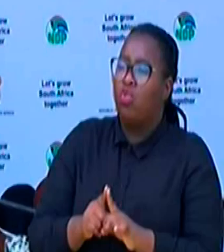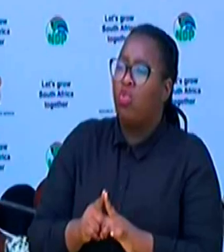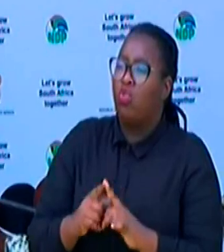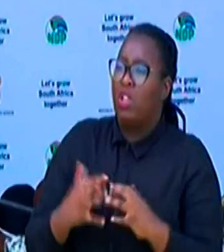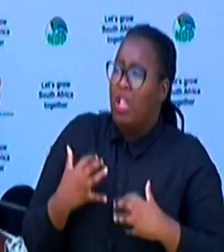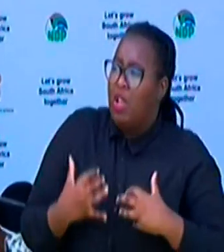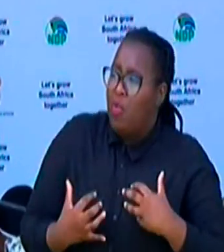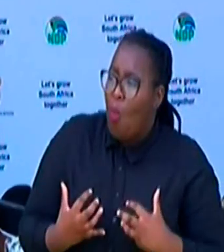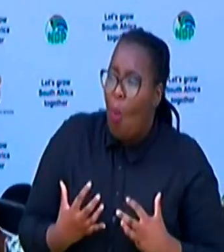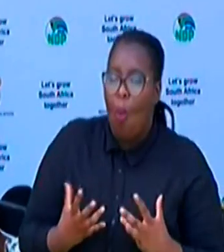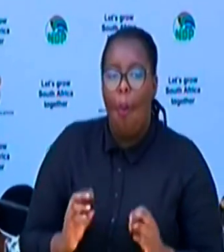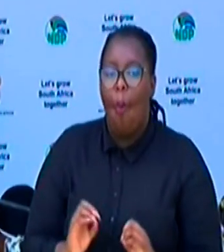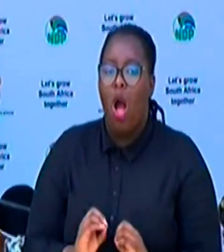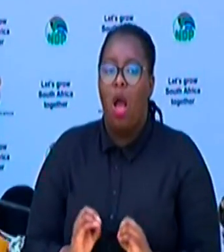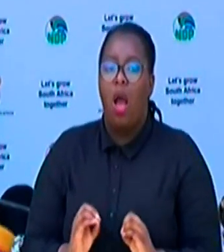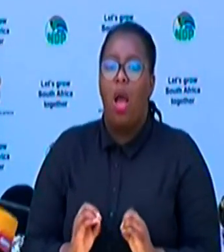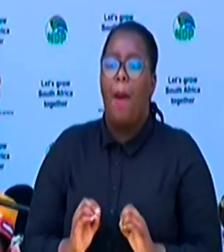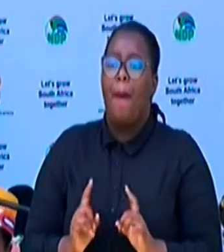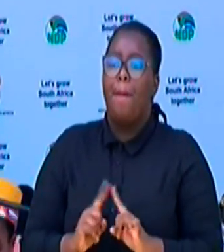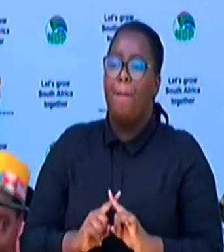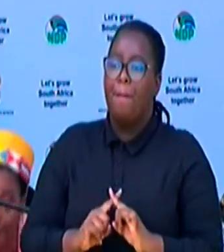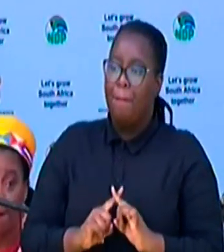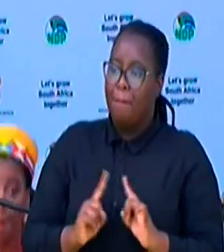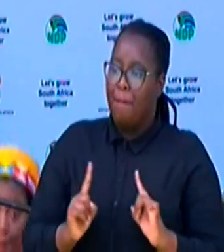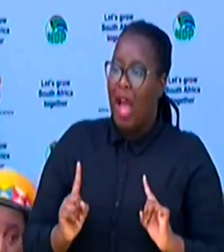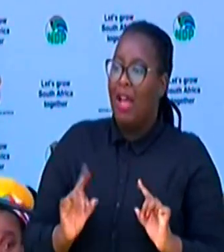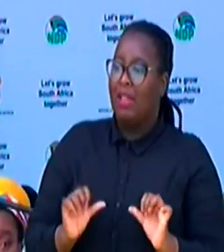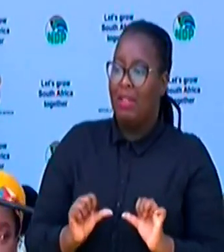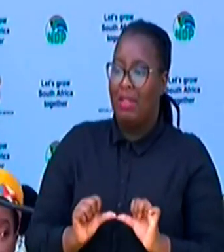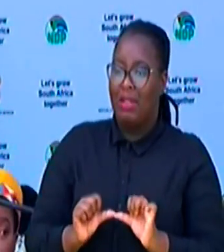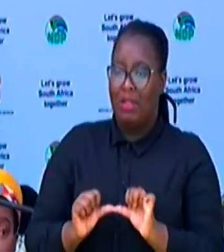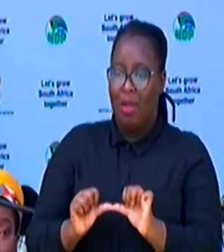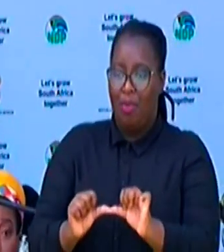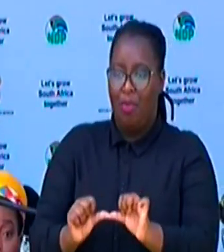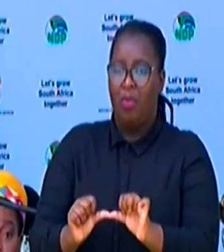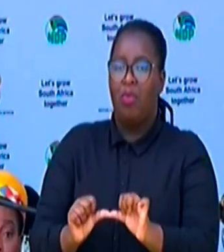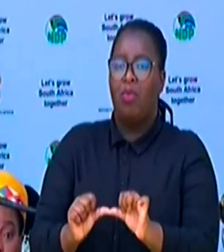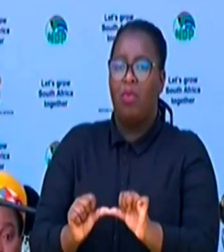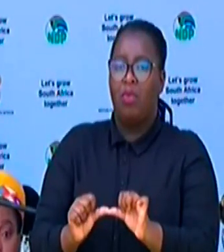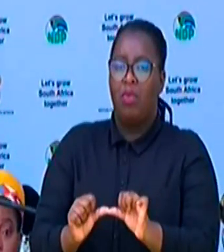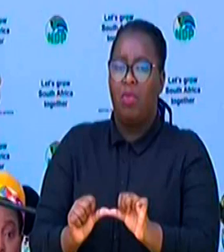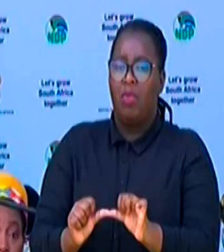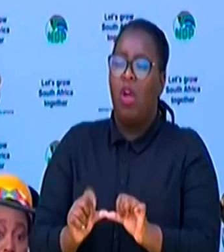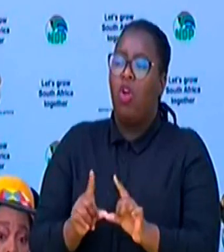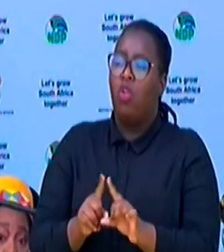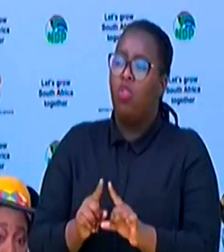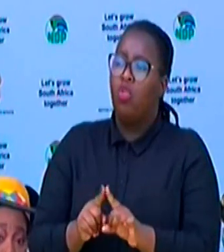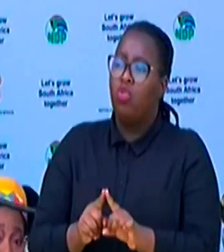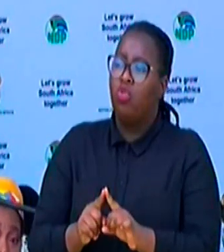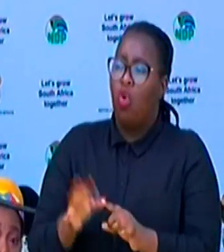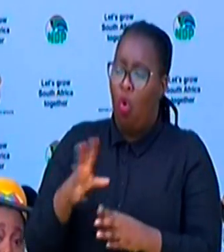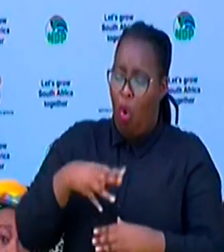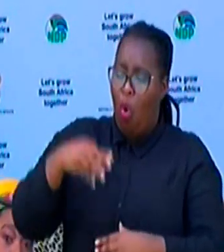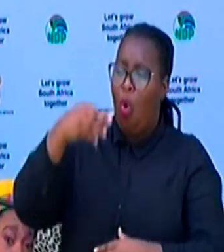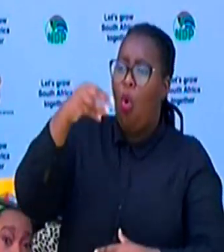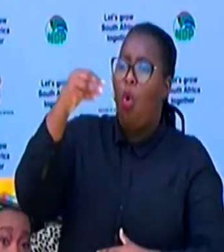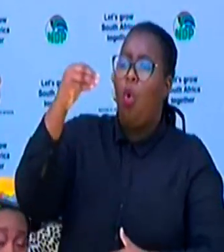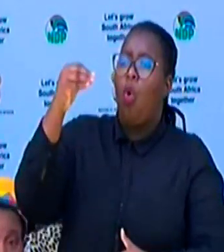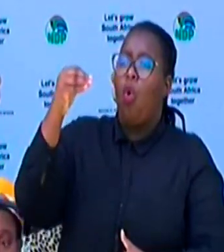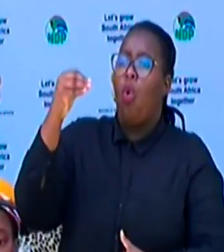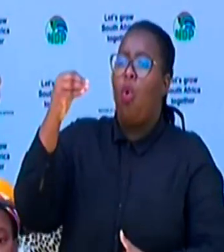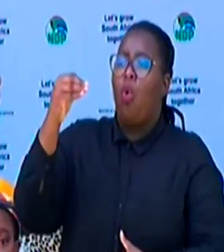itself, but though stable is yet self-moving, it is holy and